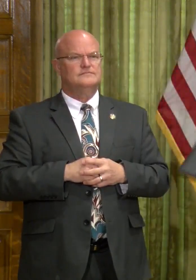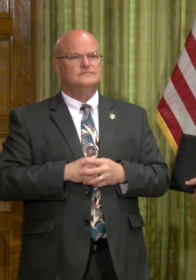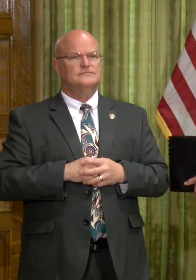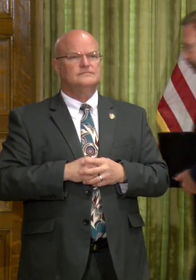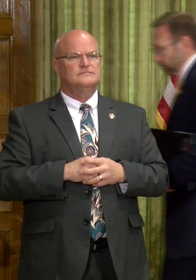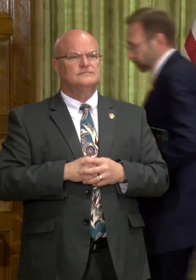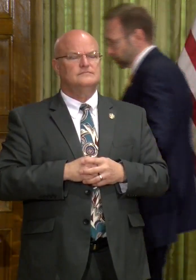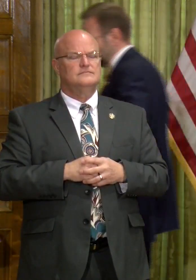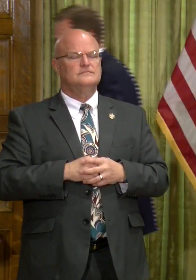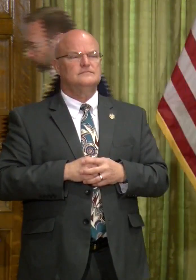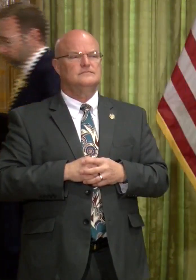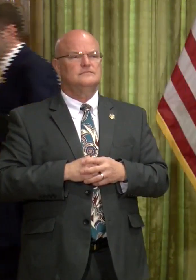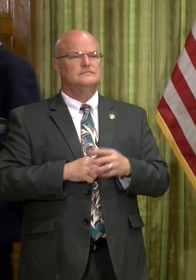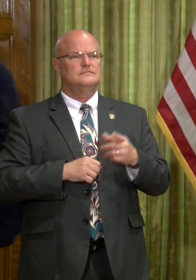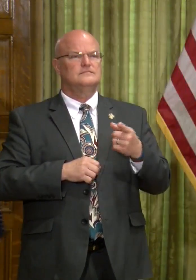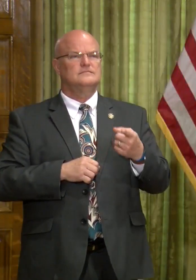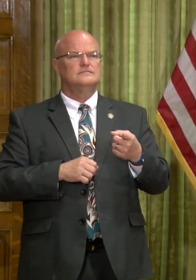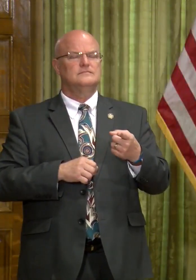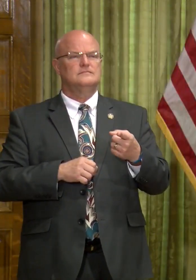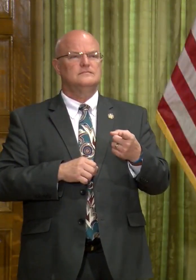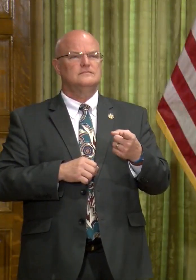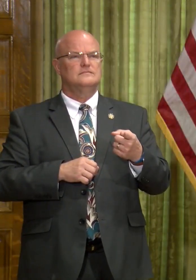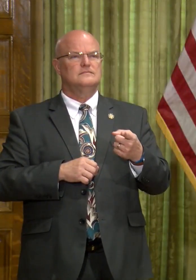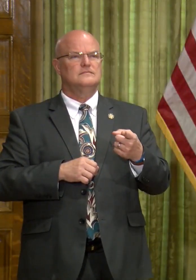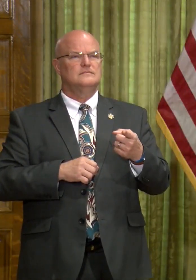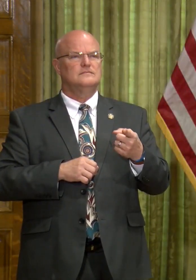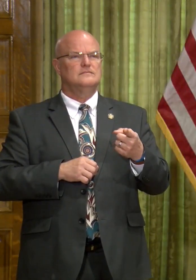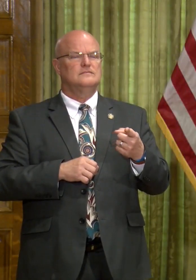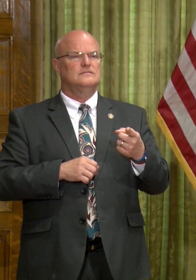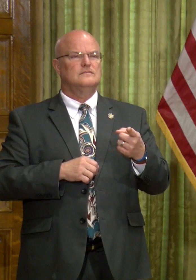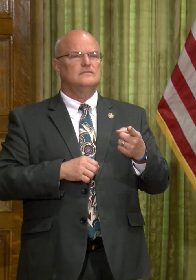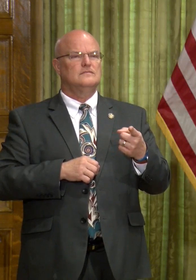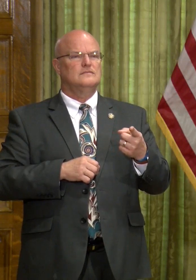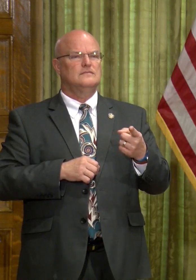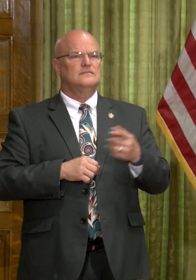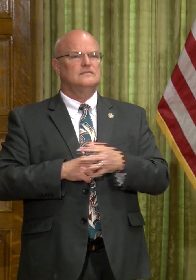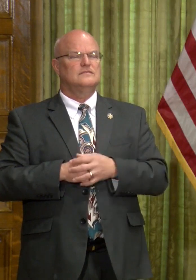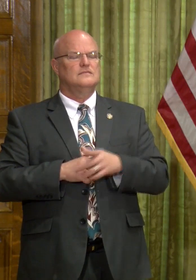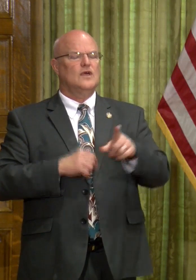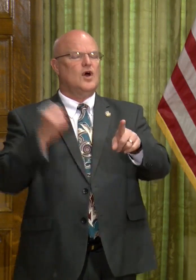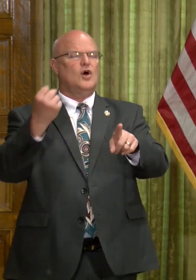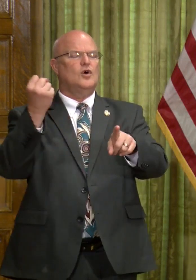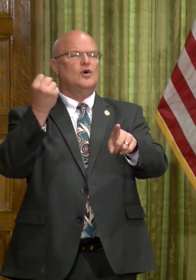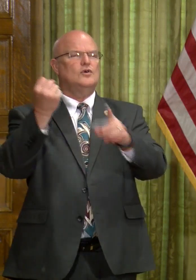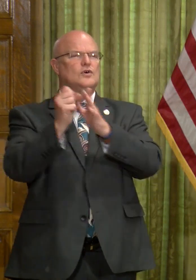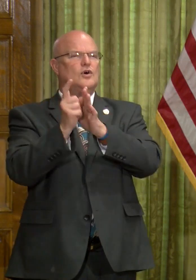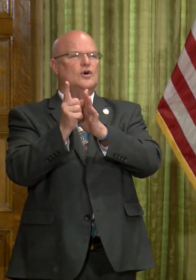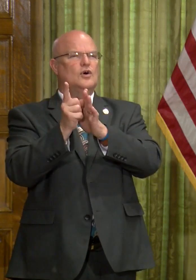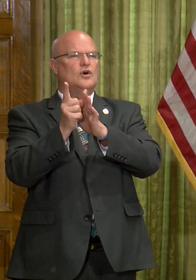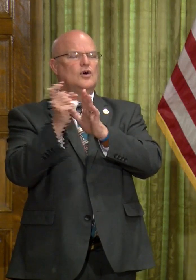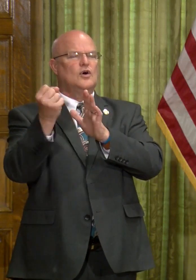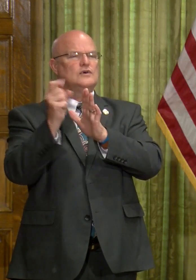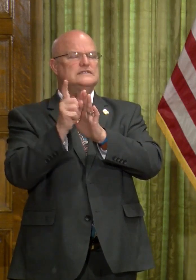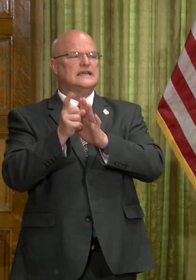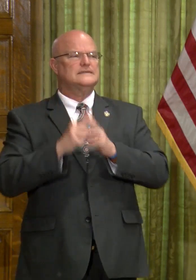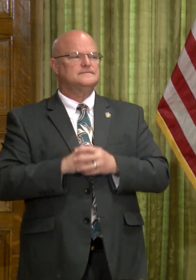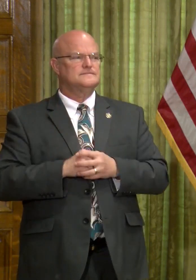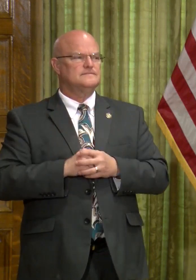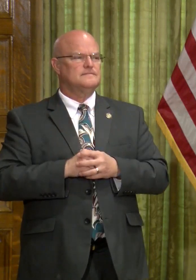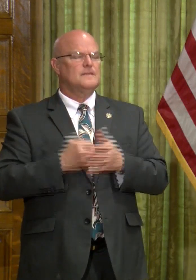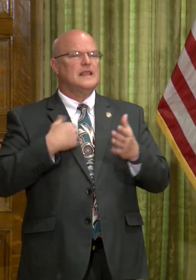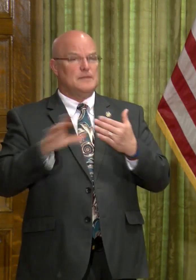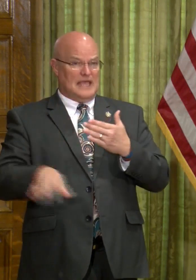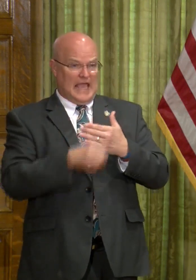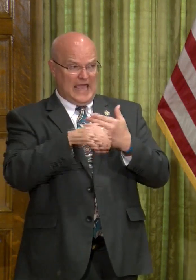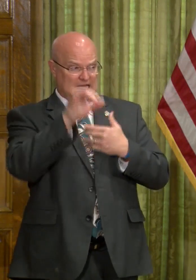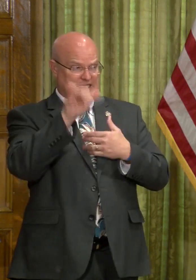Let, let, me... have a question from Memphis. Um, help me... Just, just one second here. Just one second. Let